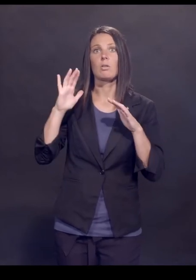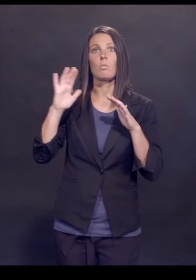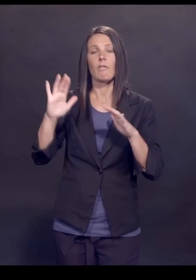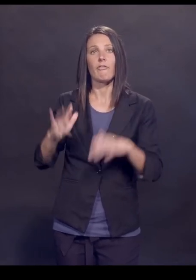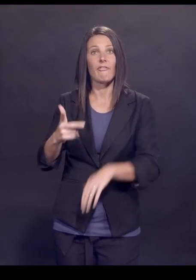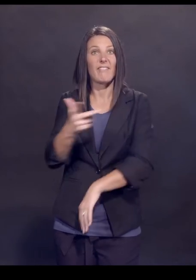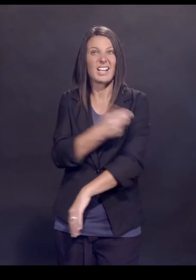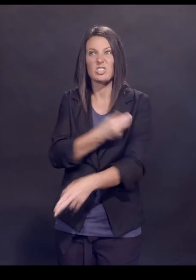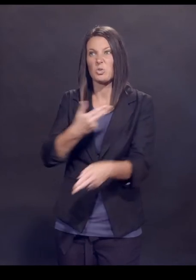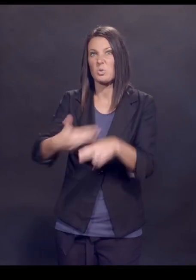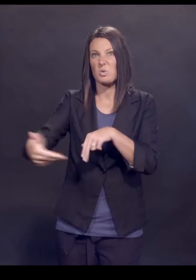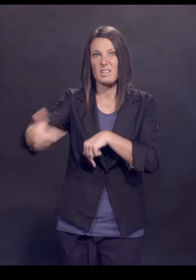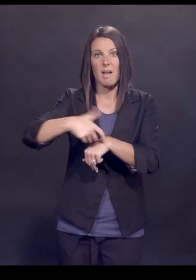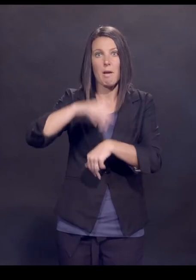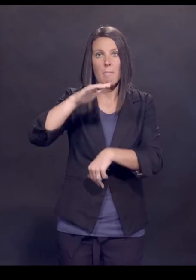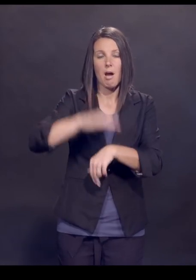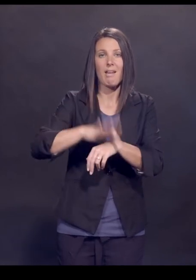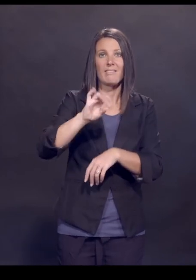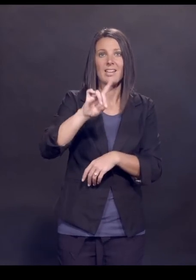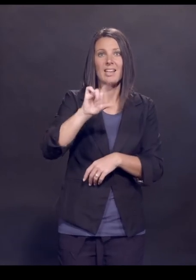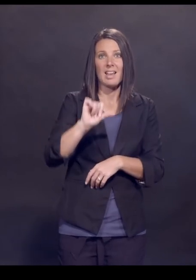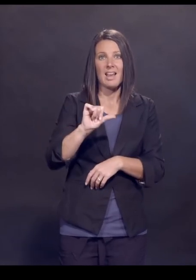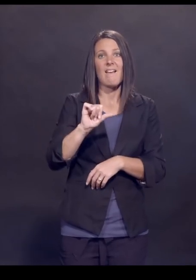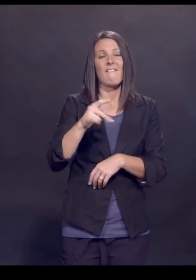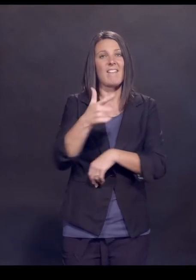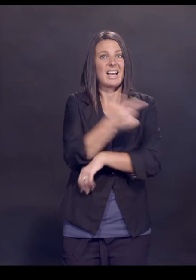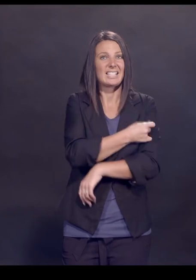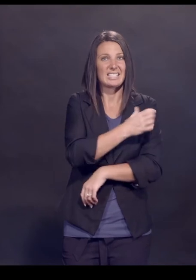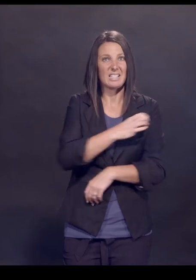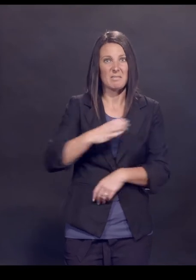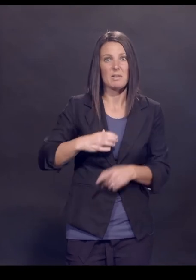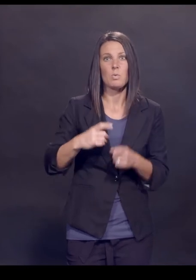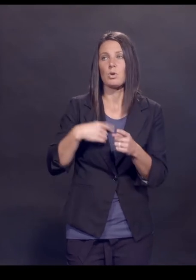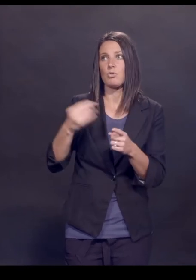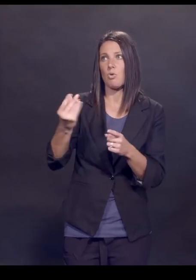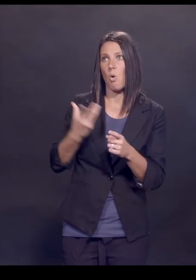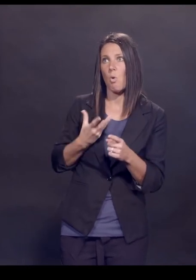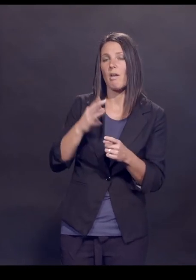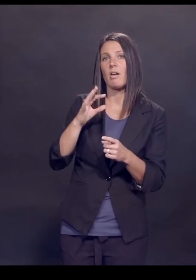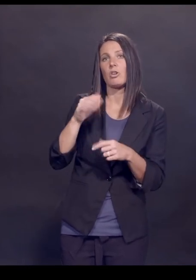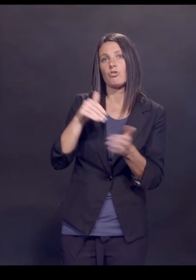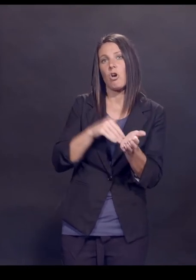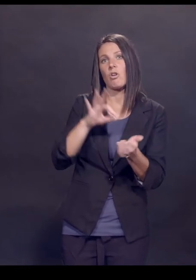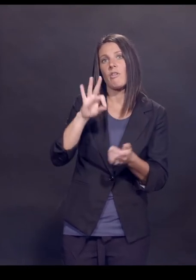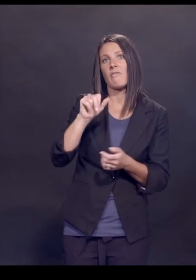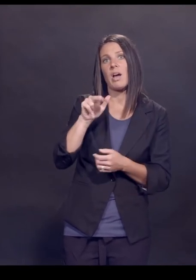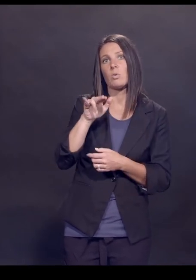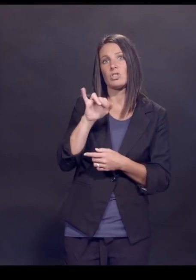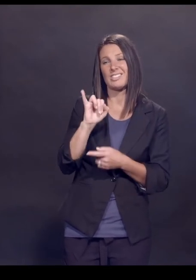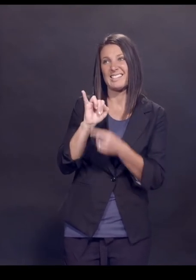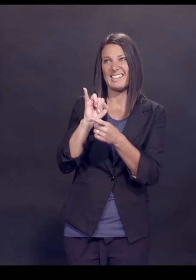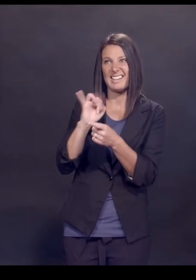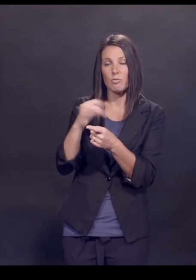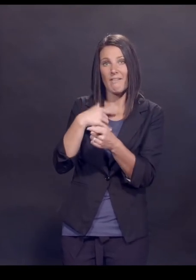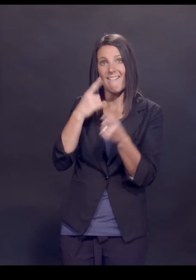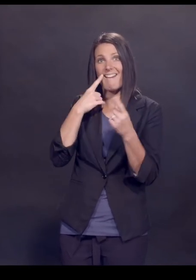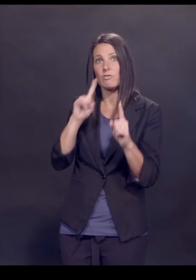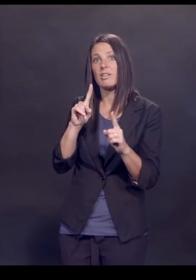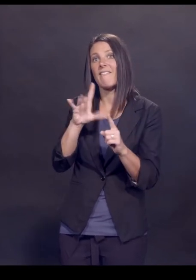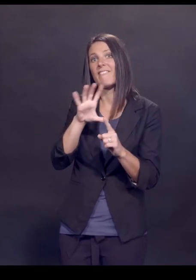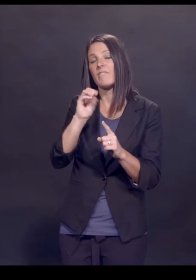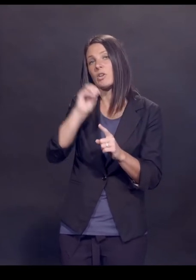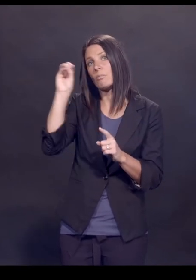period of time. I'm on the FDA Vaccine Advisory Committee. We were told by Dr. Fauci very early on that if we had at least could have efficacy of 50 percent